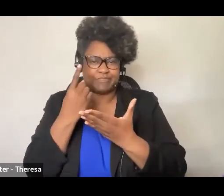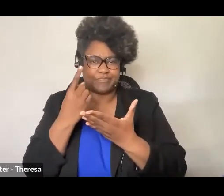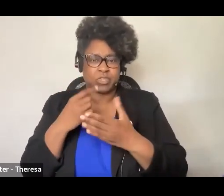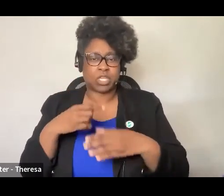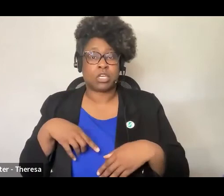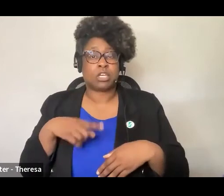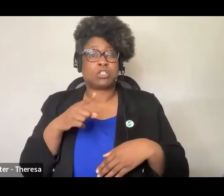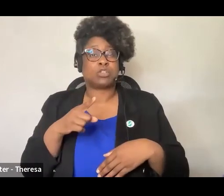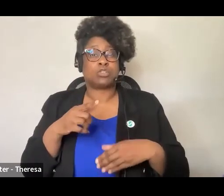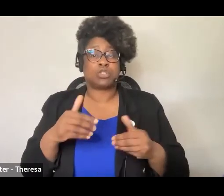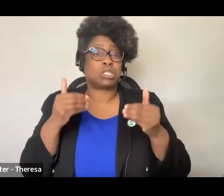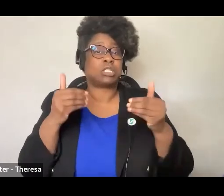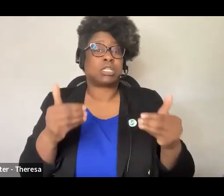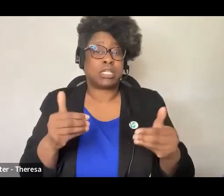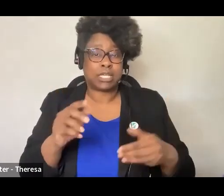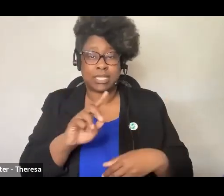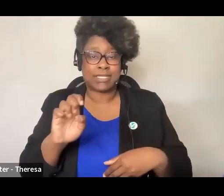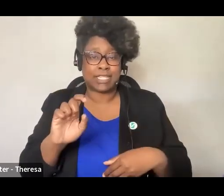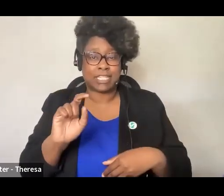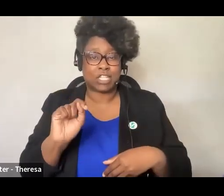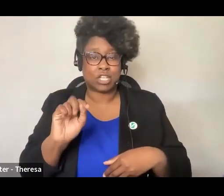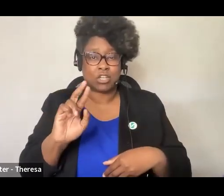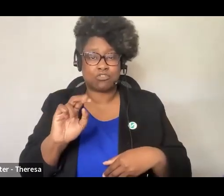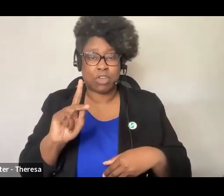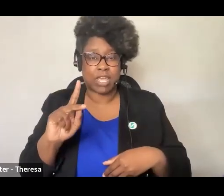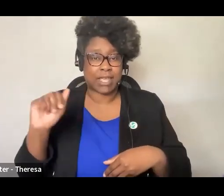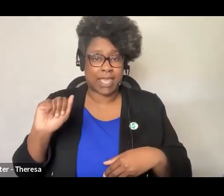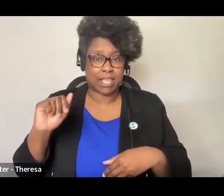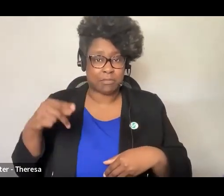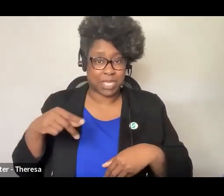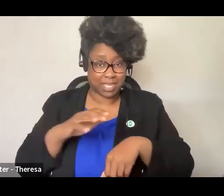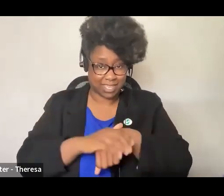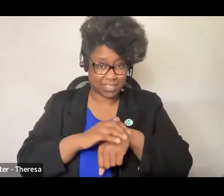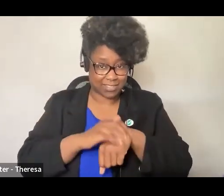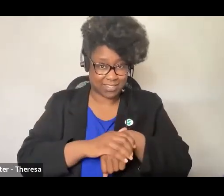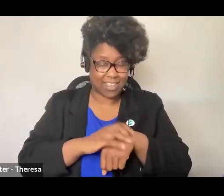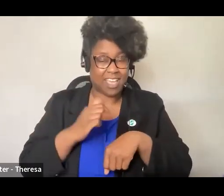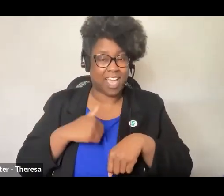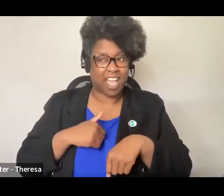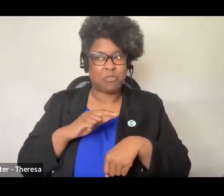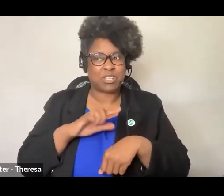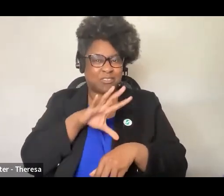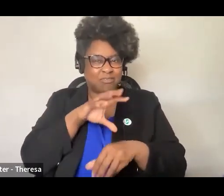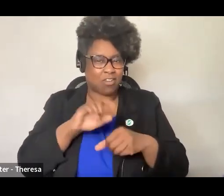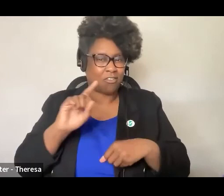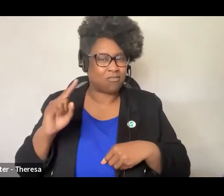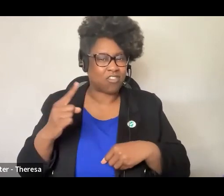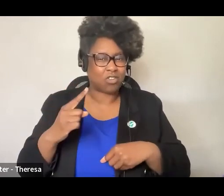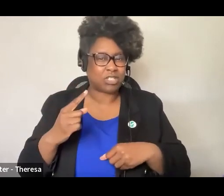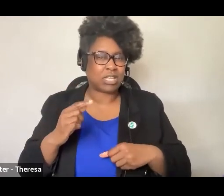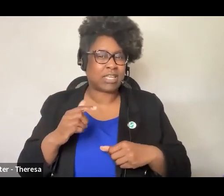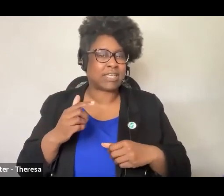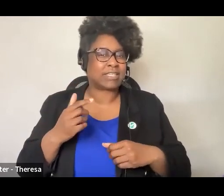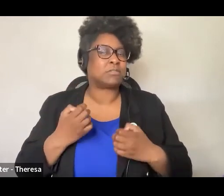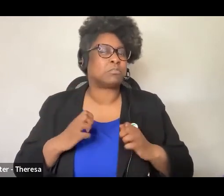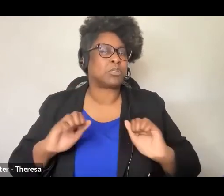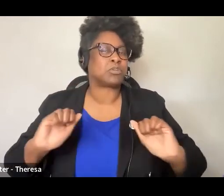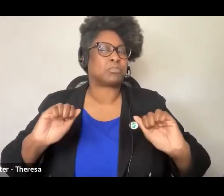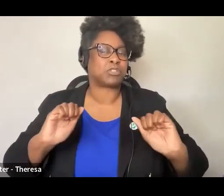detrack AP English my senior year so I was a part of this first kind of experimental cohort of AP English being detracked